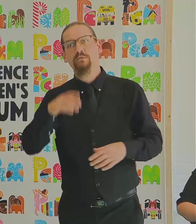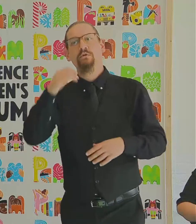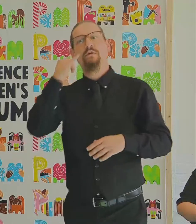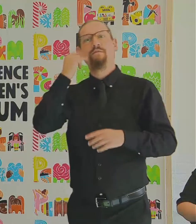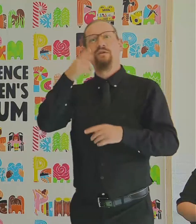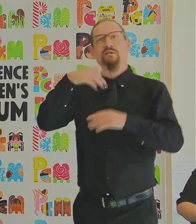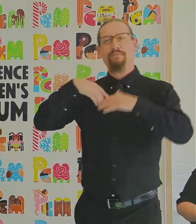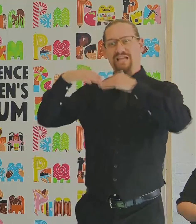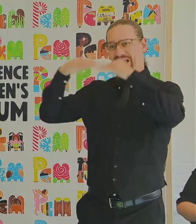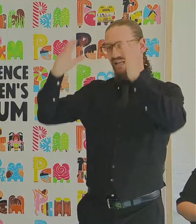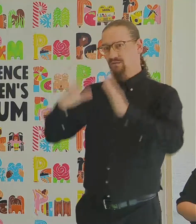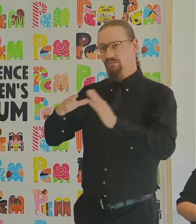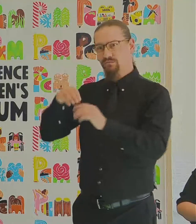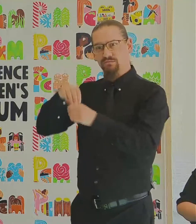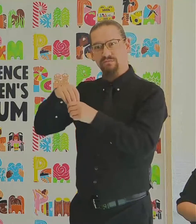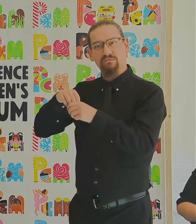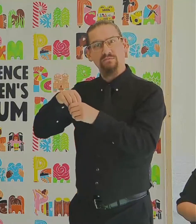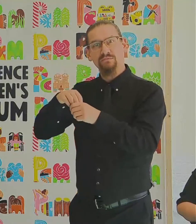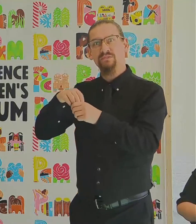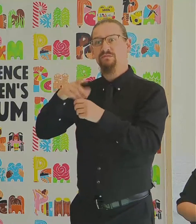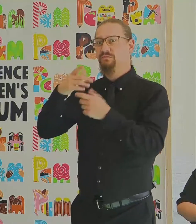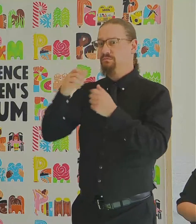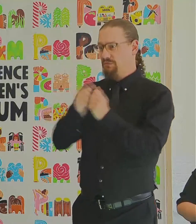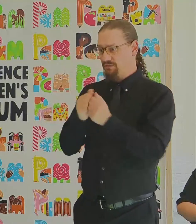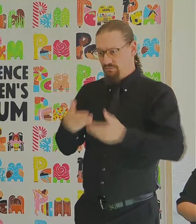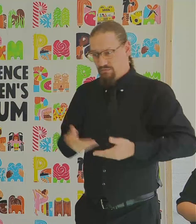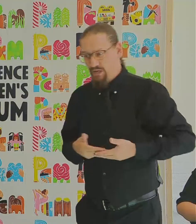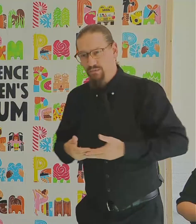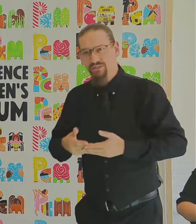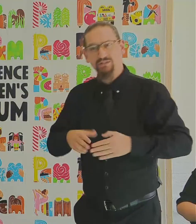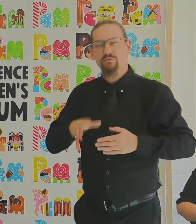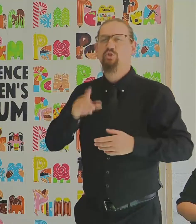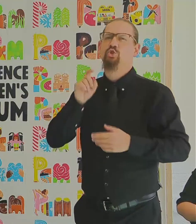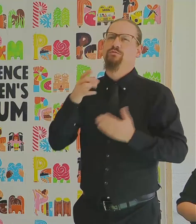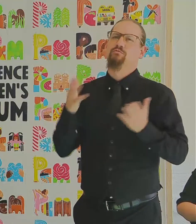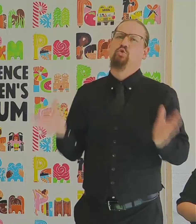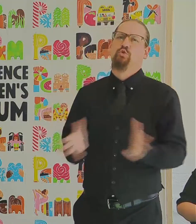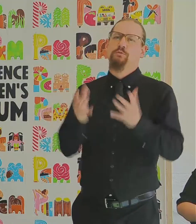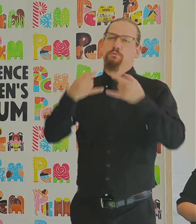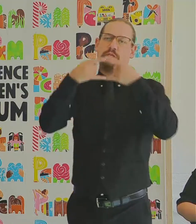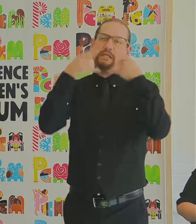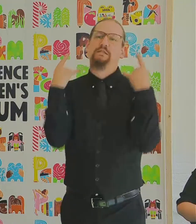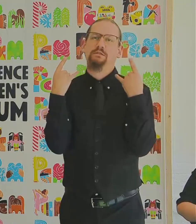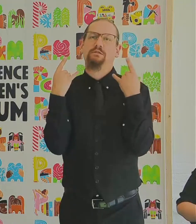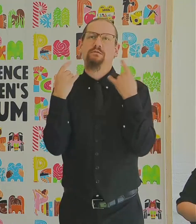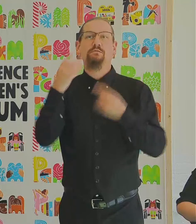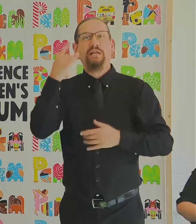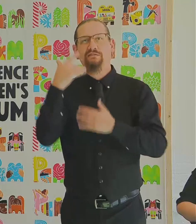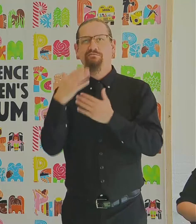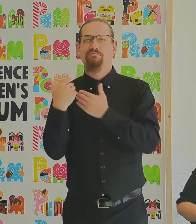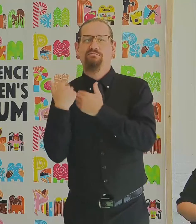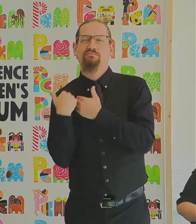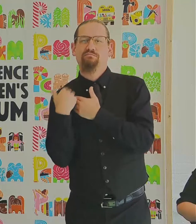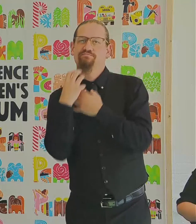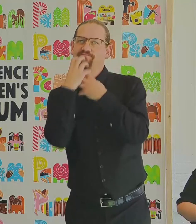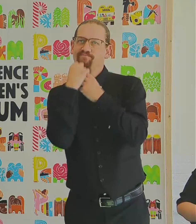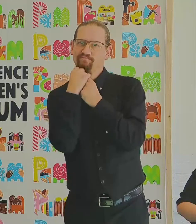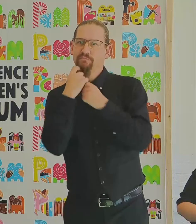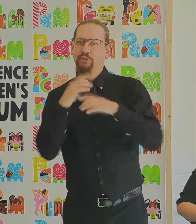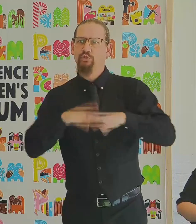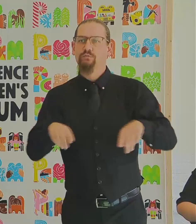a pandemic of the unvaccinated, so it is our responsibility to protect everyone's health and to protect the health of Rhode Island's children.